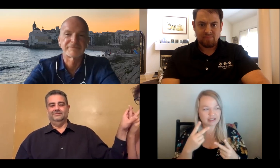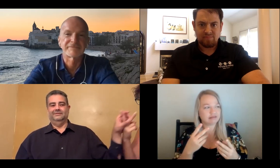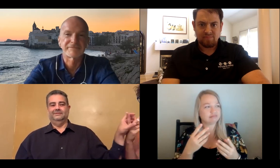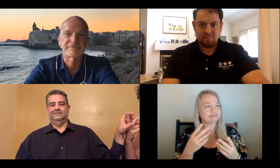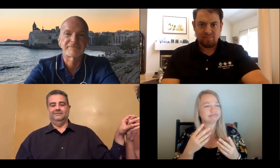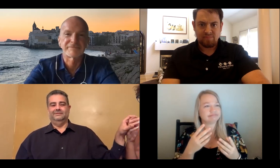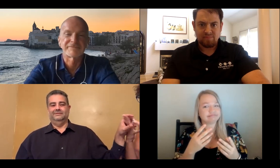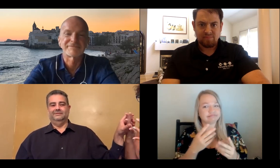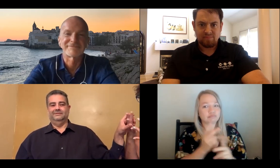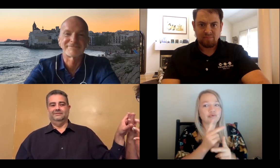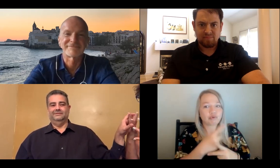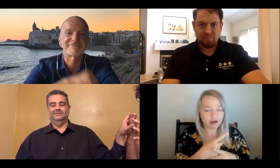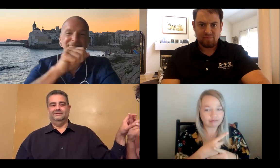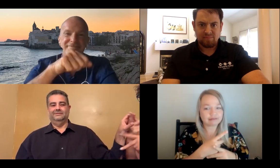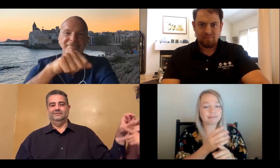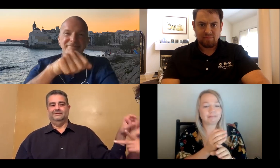You don't often see that.